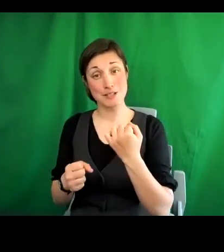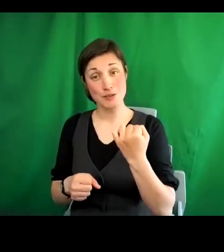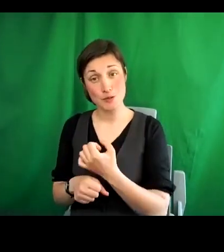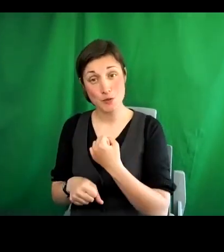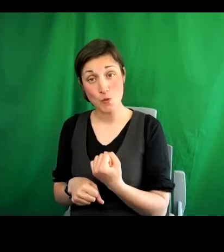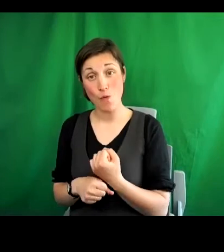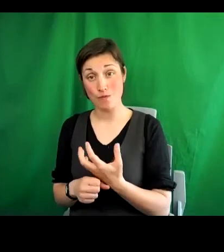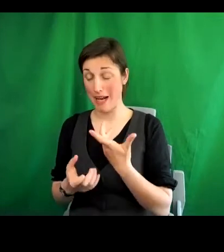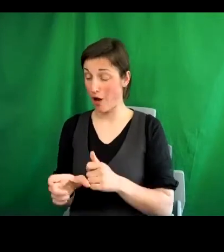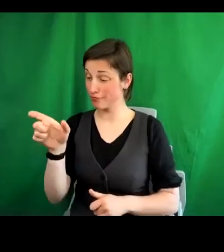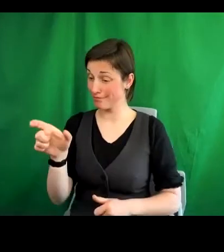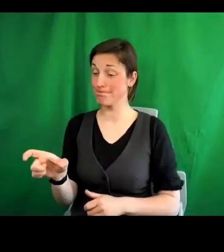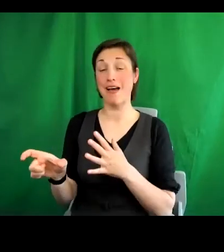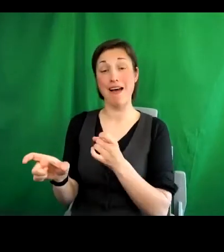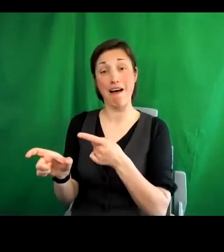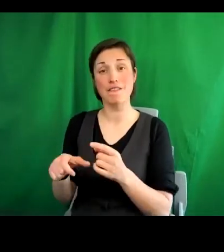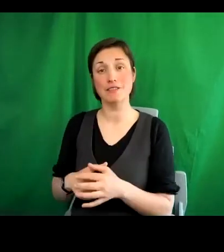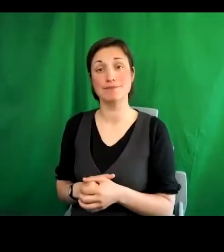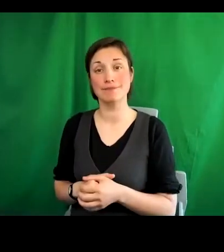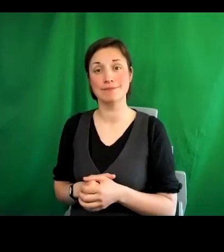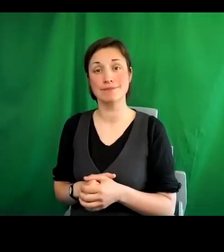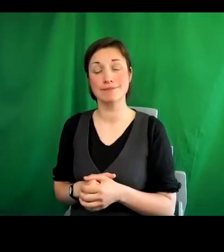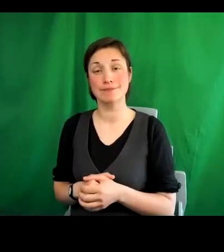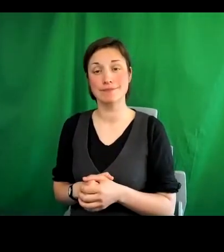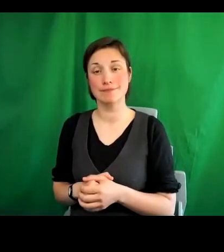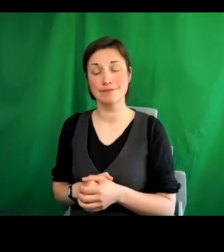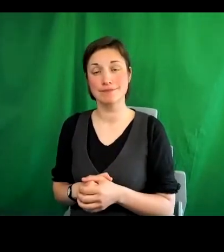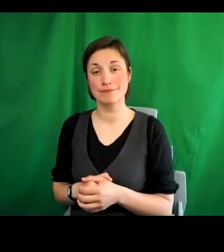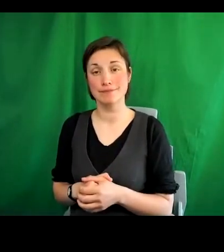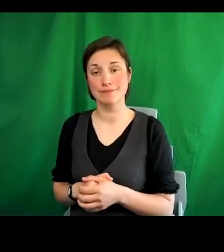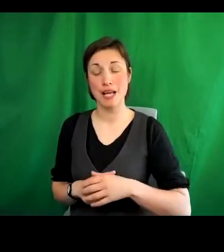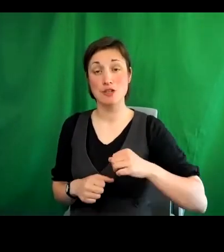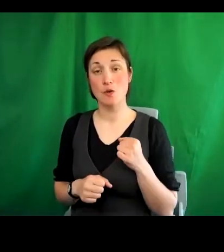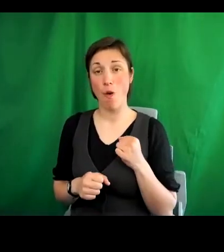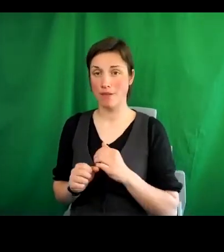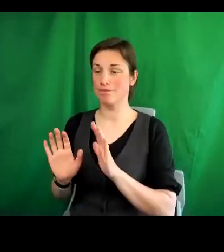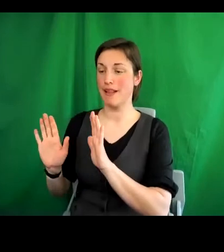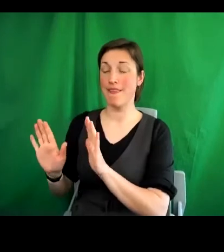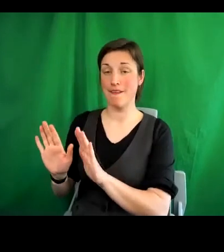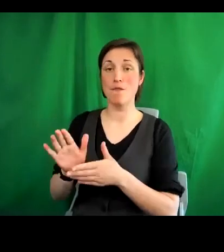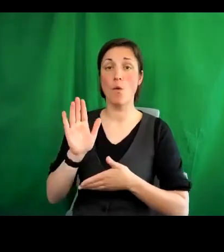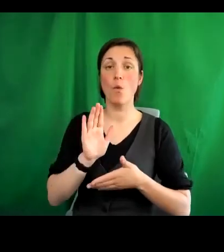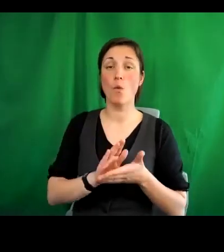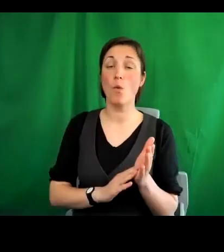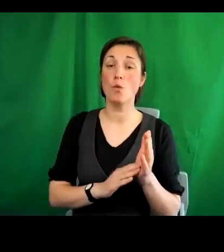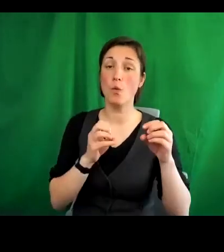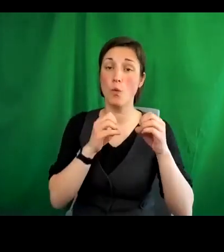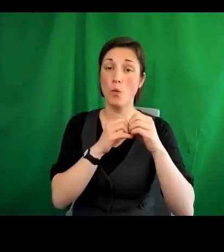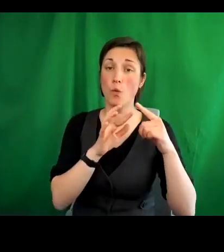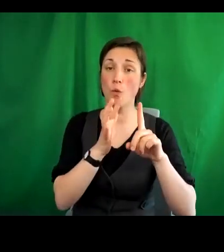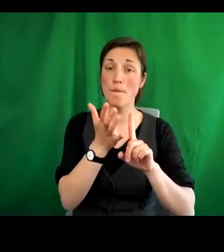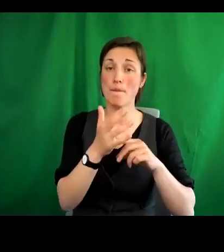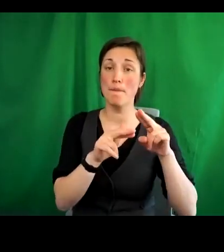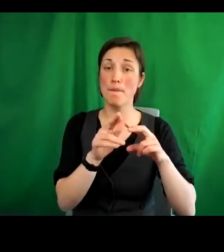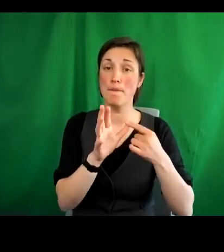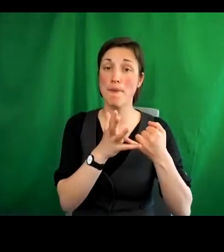post, you should leave Scotland and take yourself to Belfast and go to a housing estate called